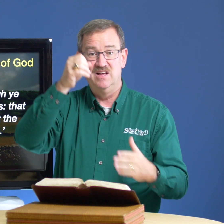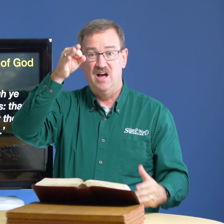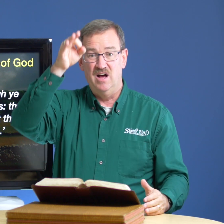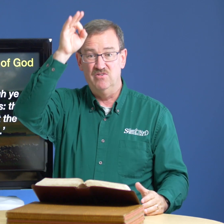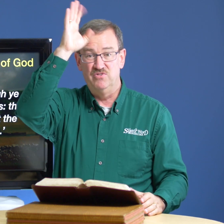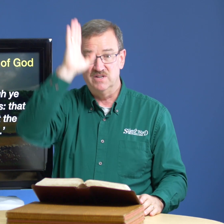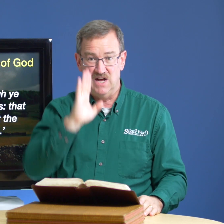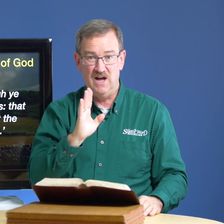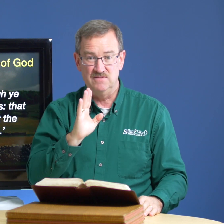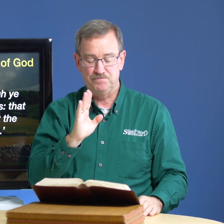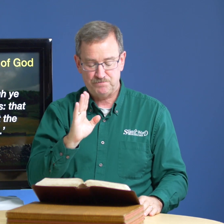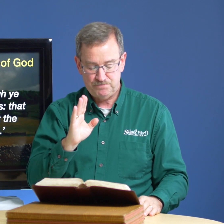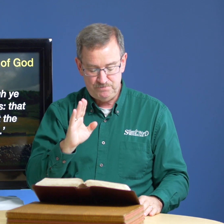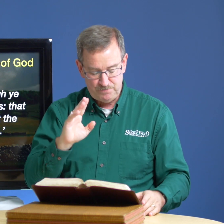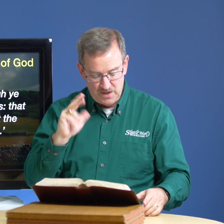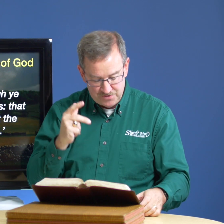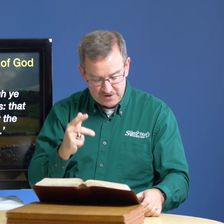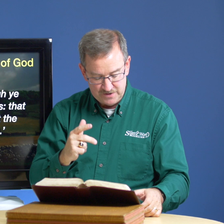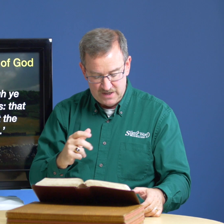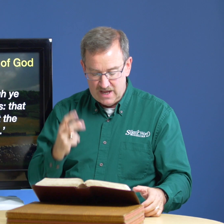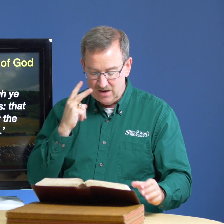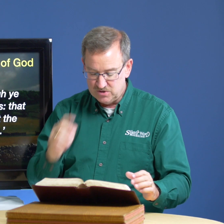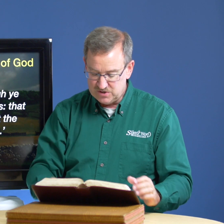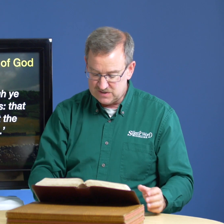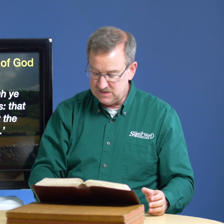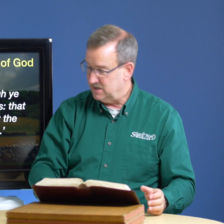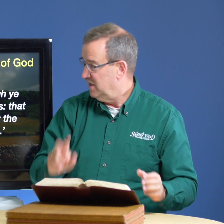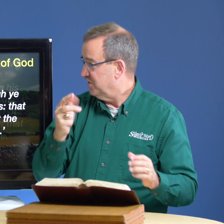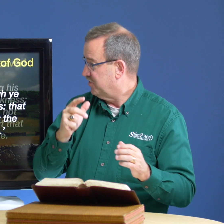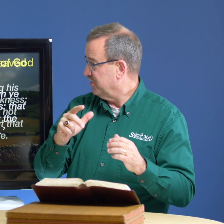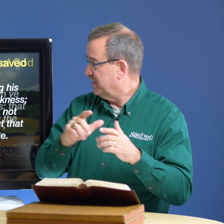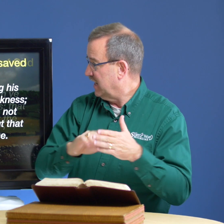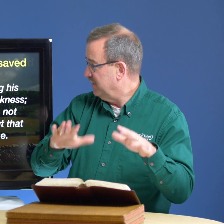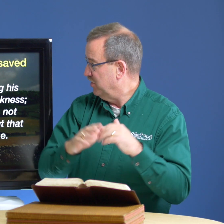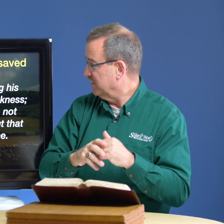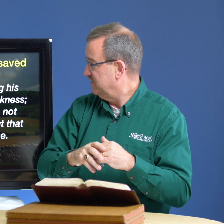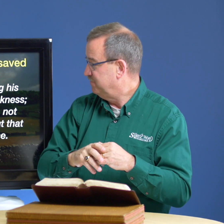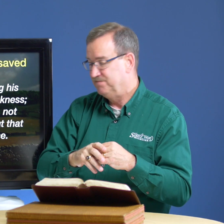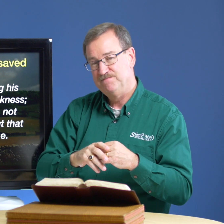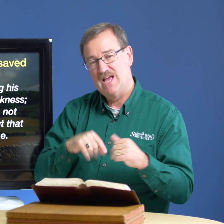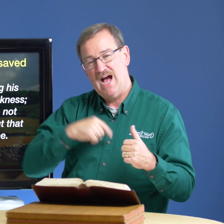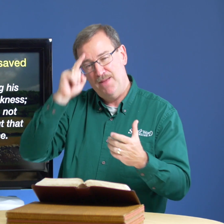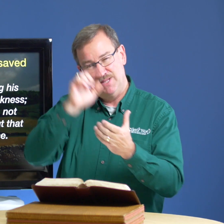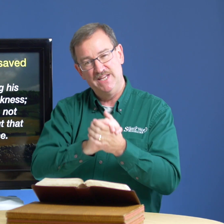of god third i want you to see the third landmark i believe